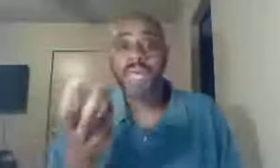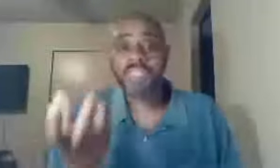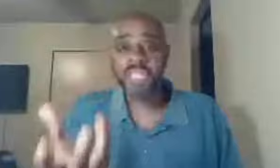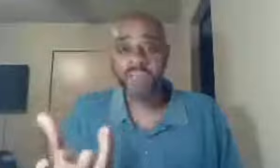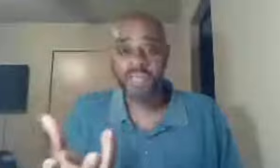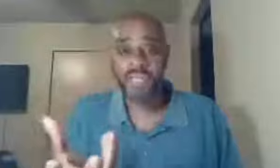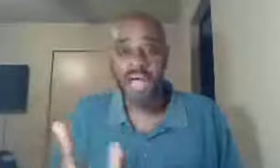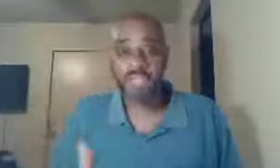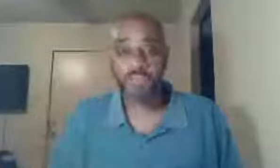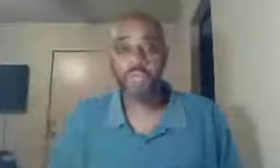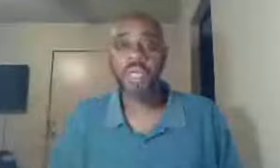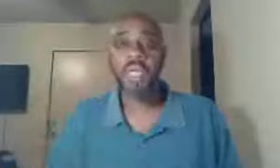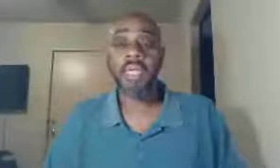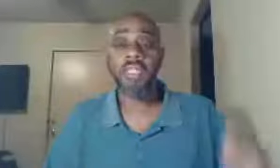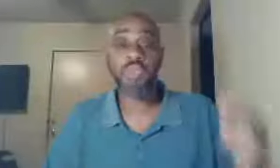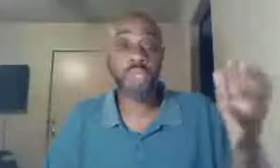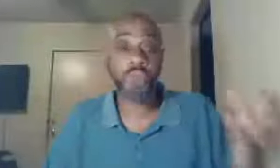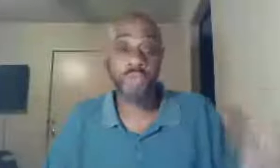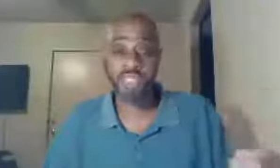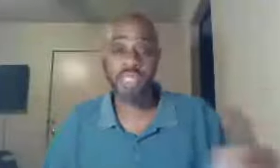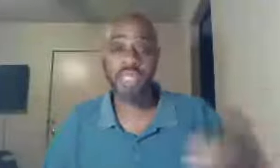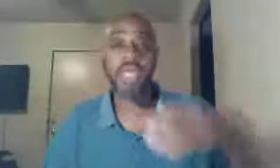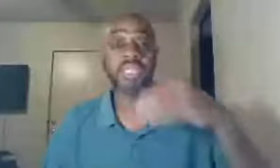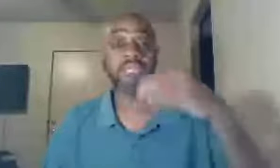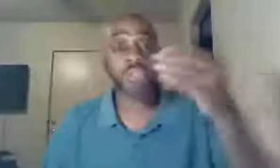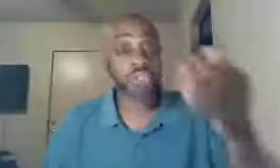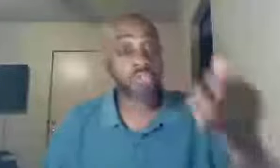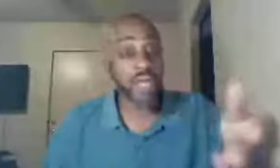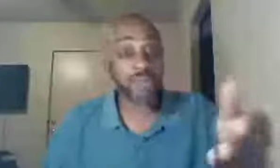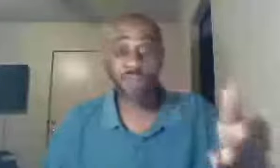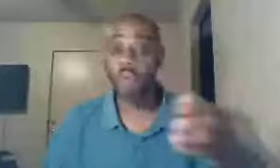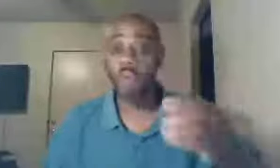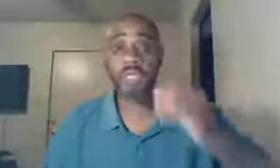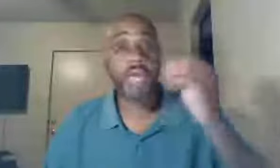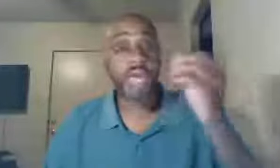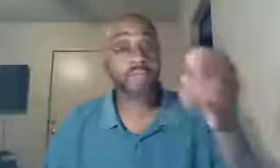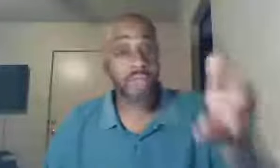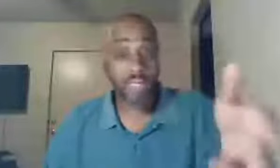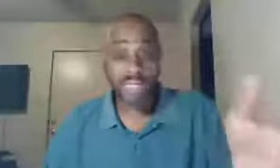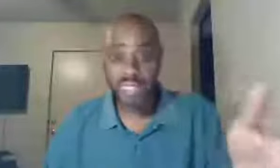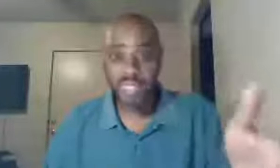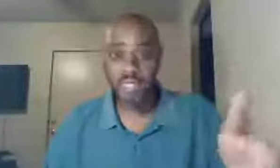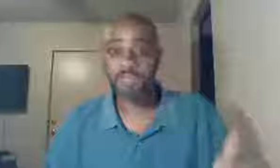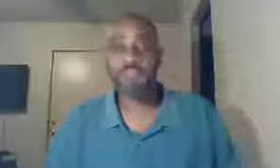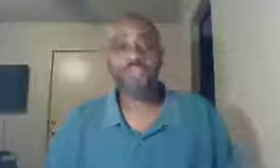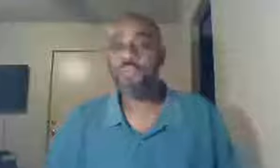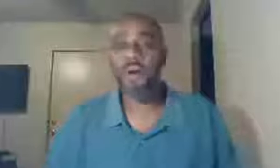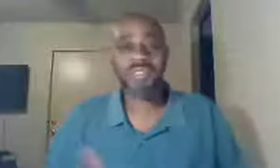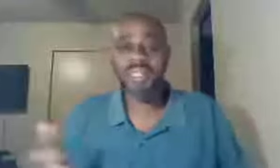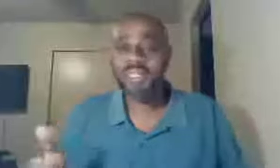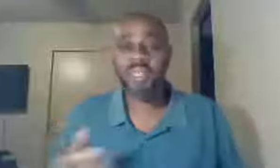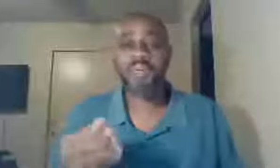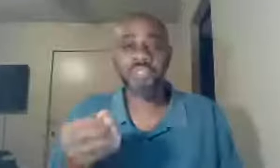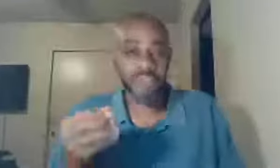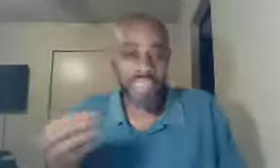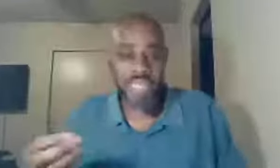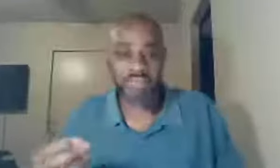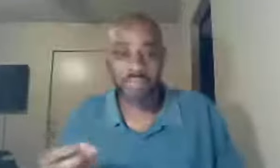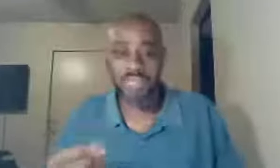message of the gospel, in its purity, is very straightforward, and very clear, so Paul said, look, there was no need, for me